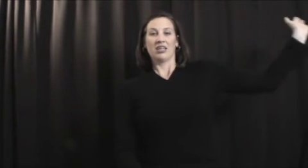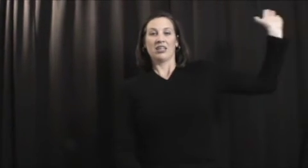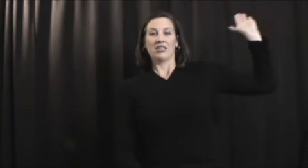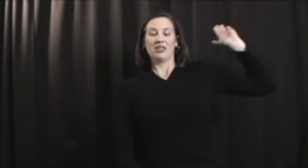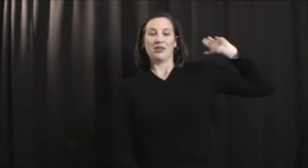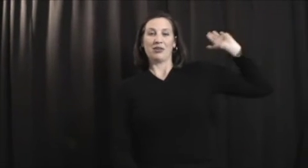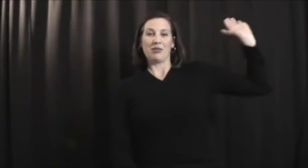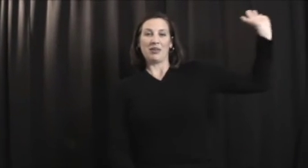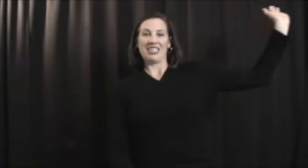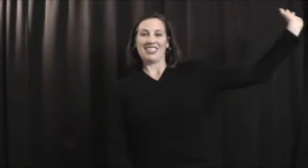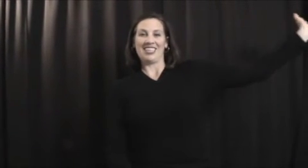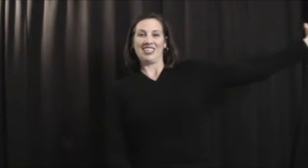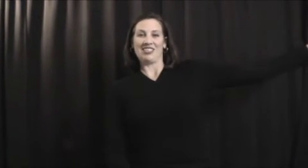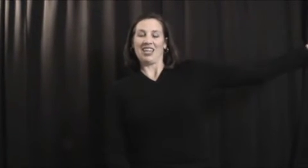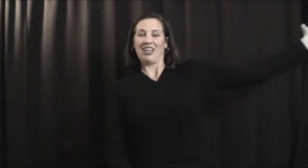Two or three minutes on each side.